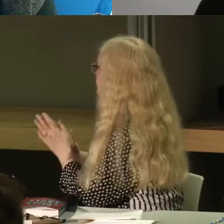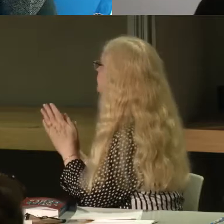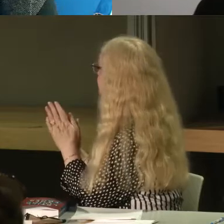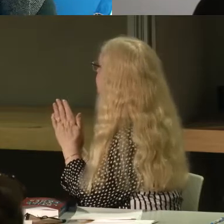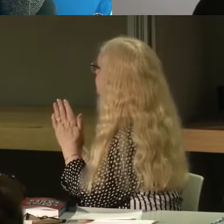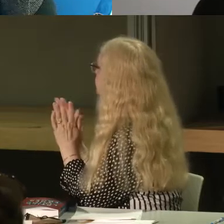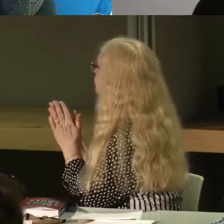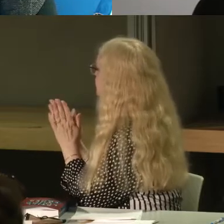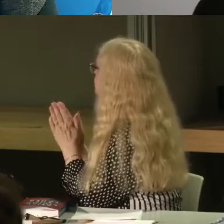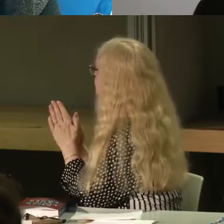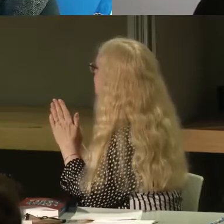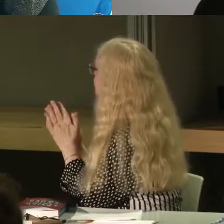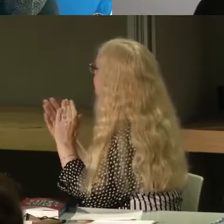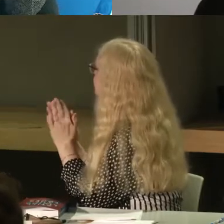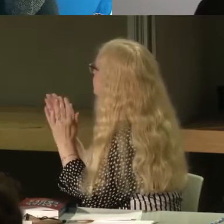Thank you, everyone.